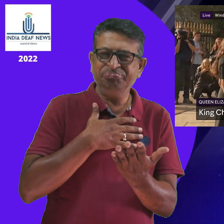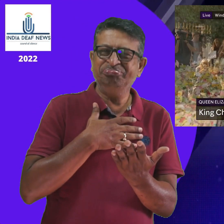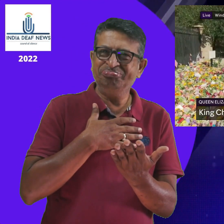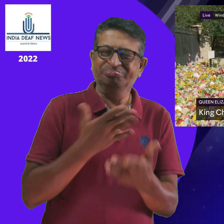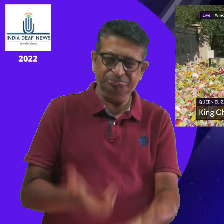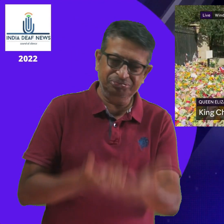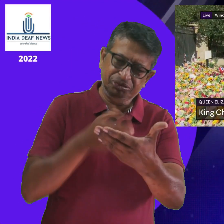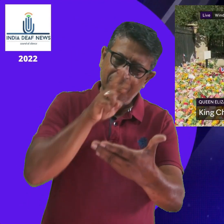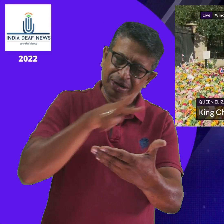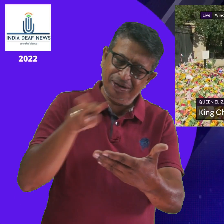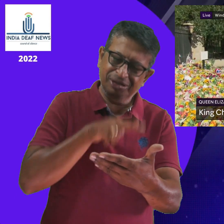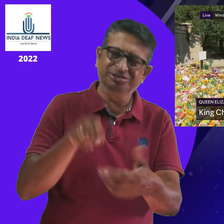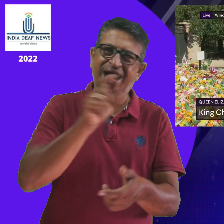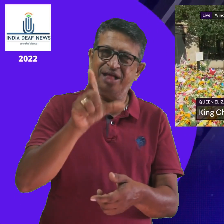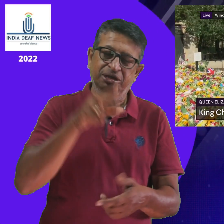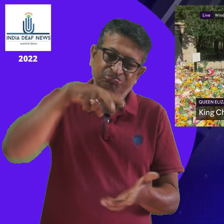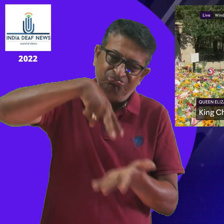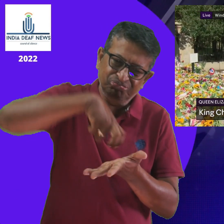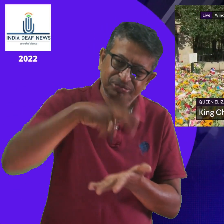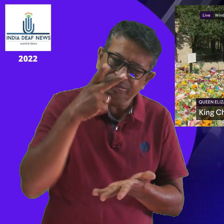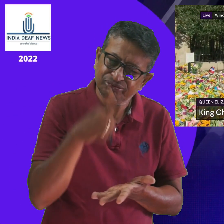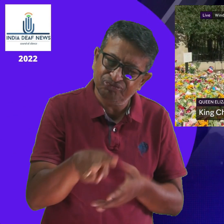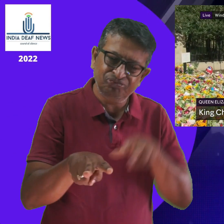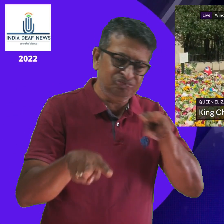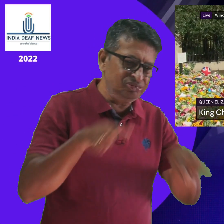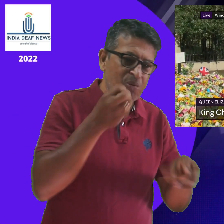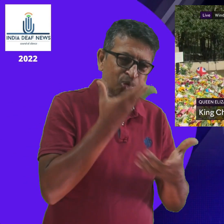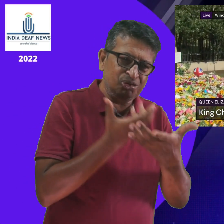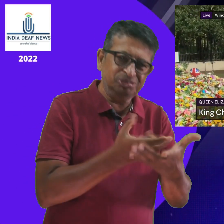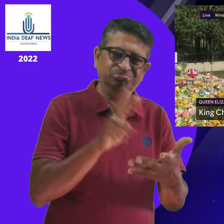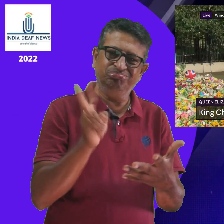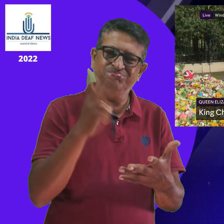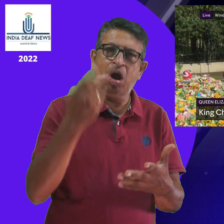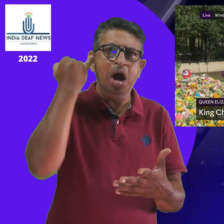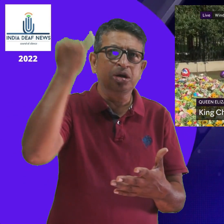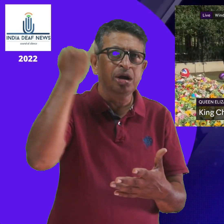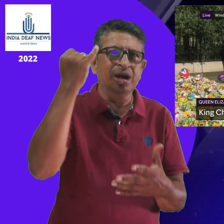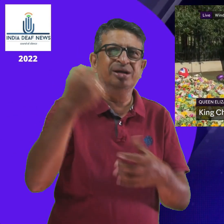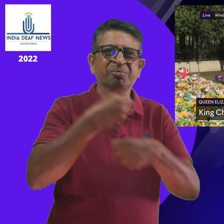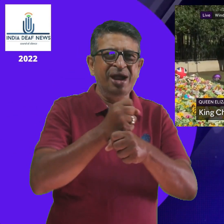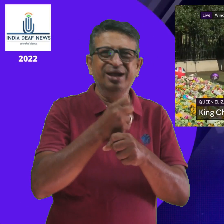that will last their whole lives. And indeed, there is